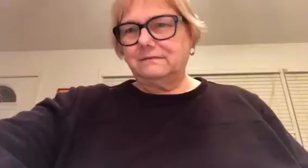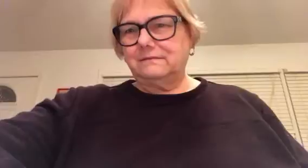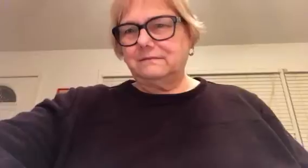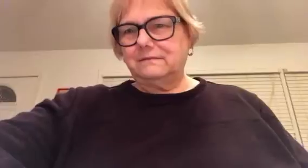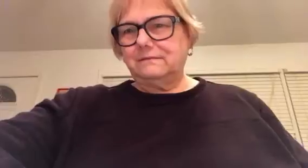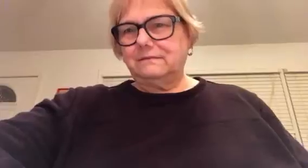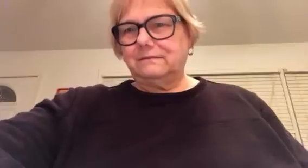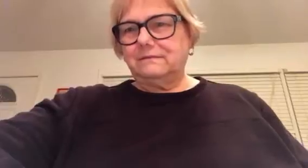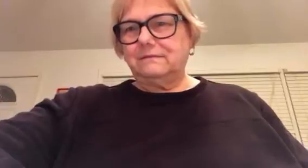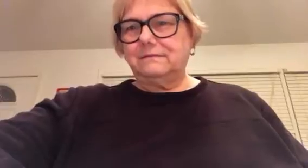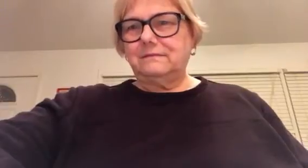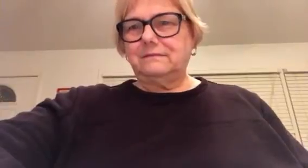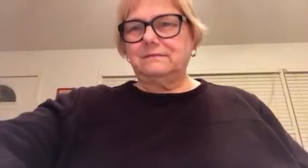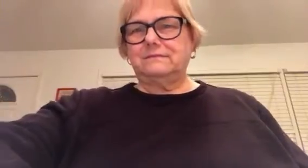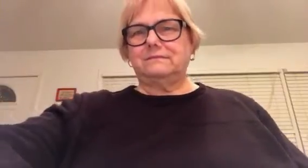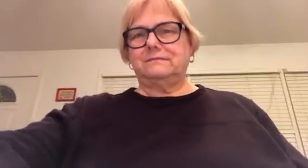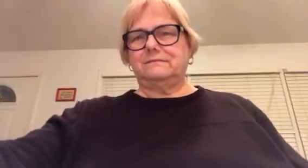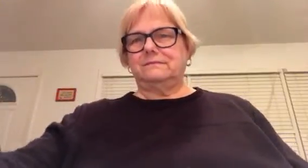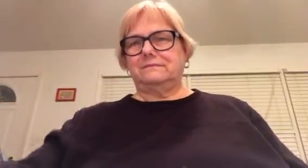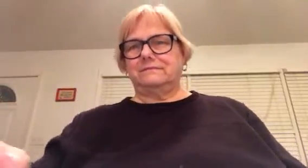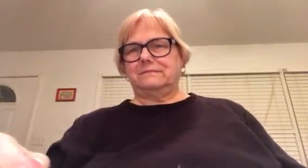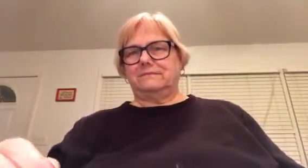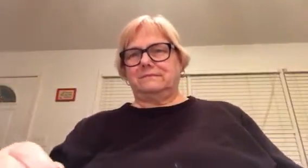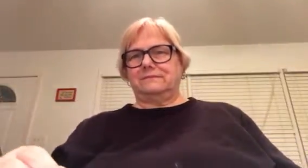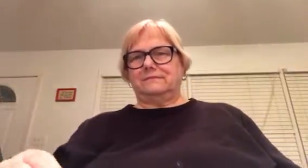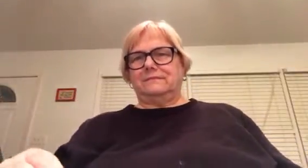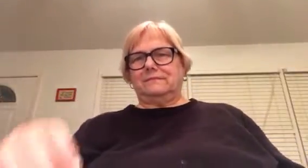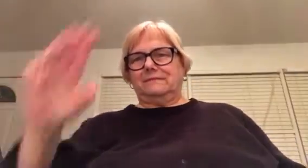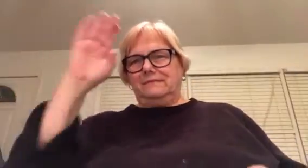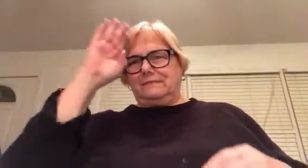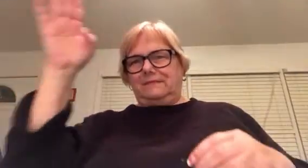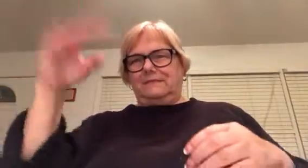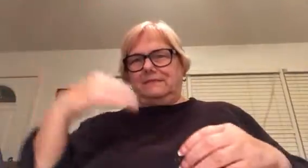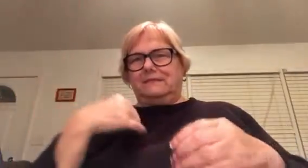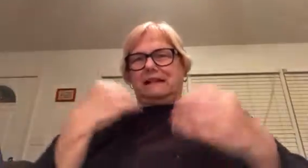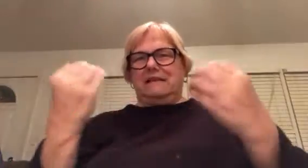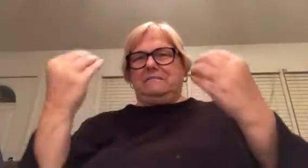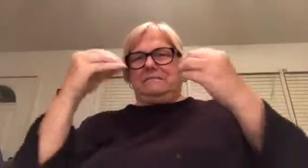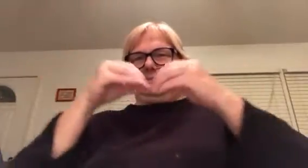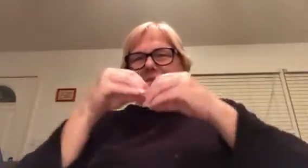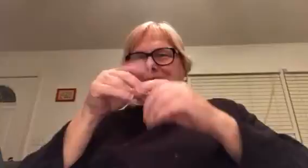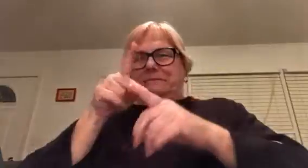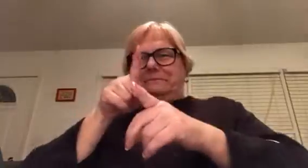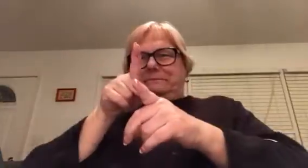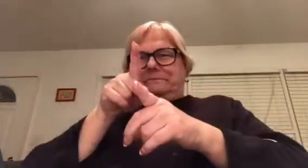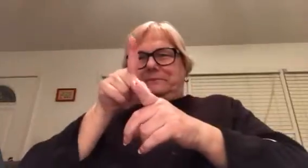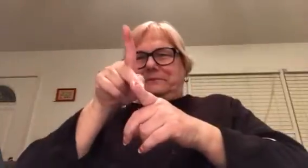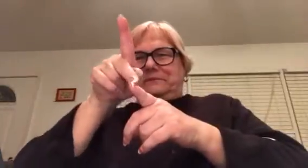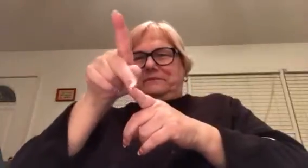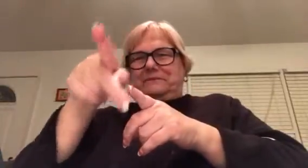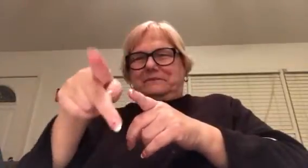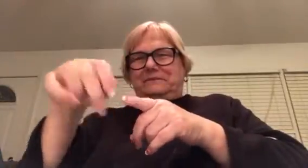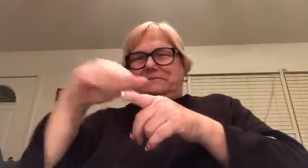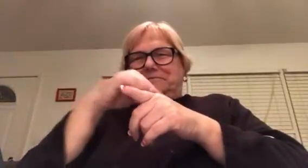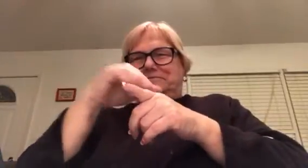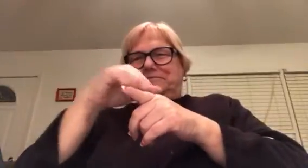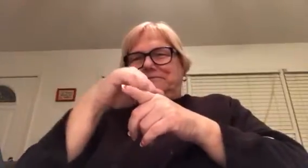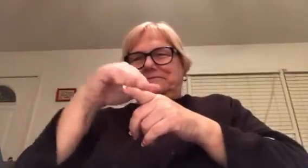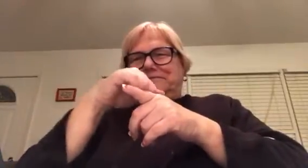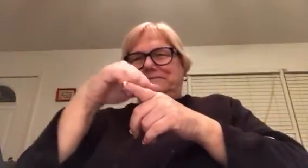insurance. You drink from fruit cups. It's dull fruit bowls in 100% juice. Mine's made with real fruit juice. That's the same, right? So you're